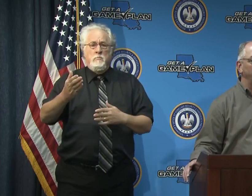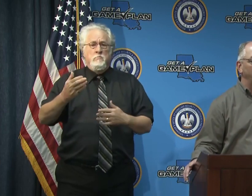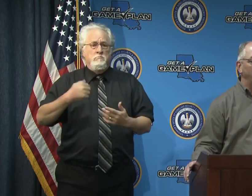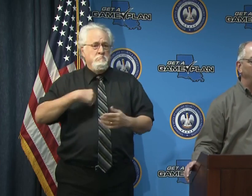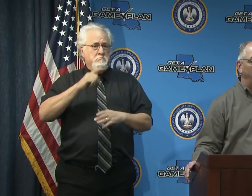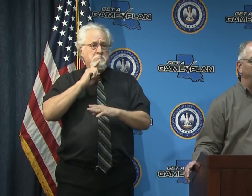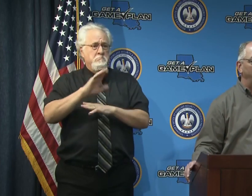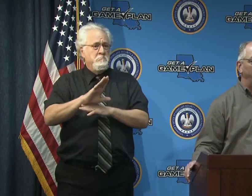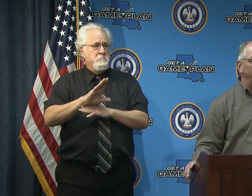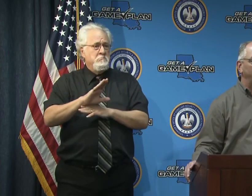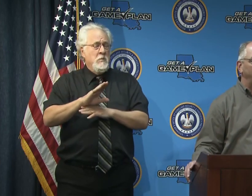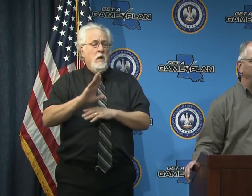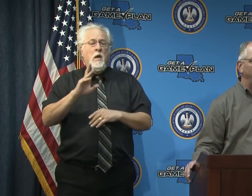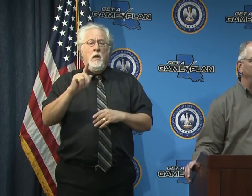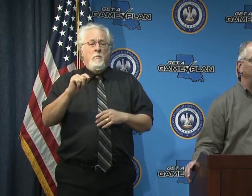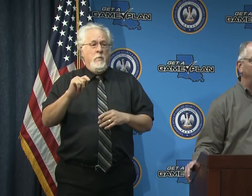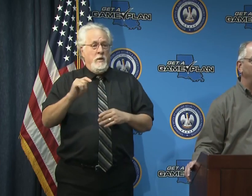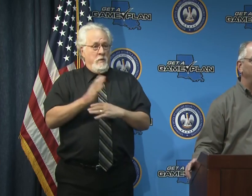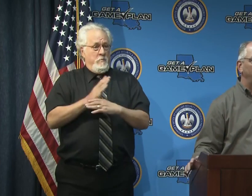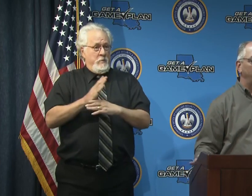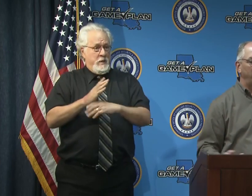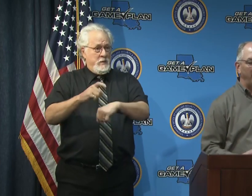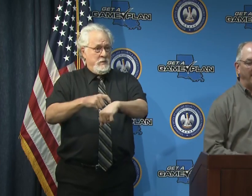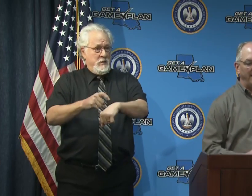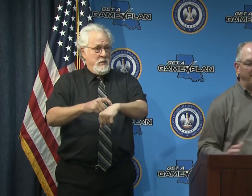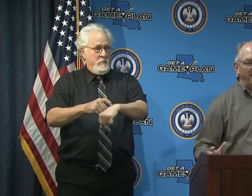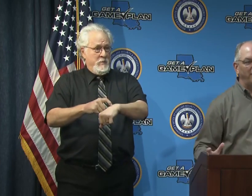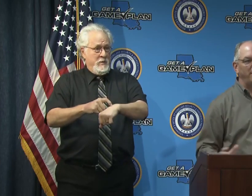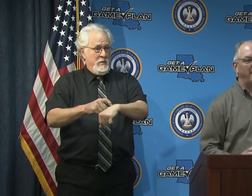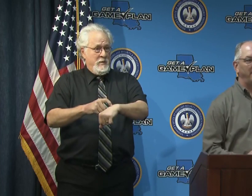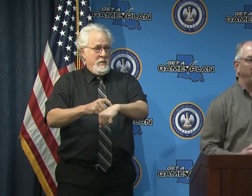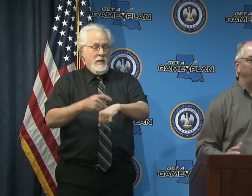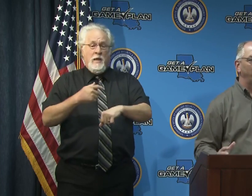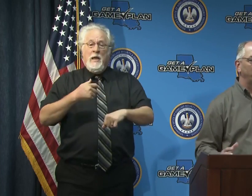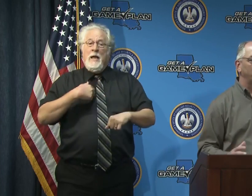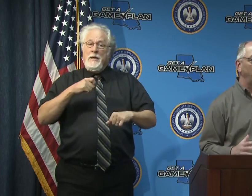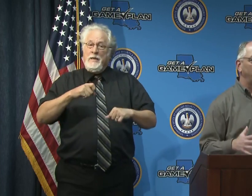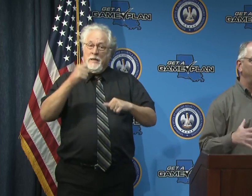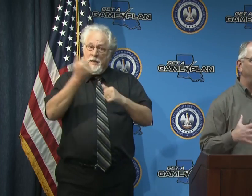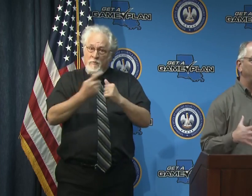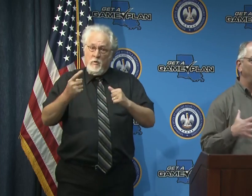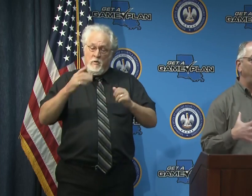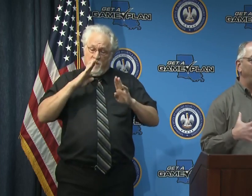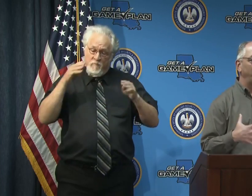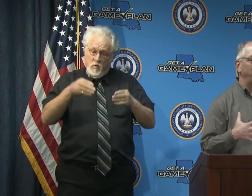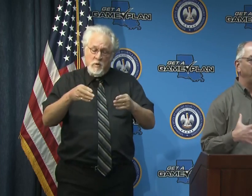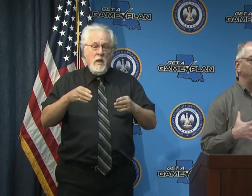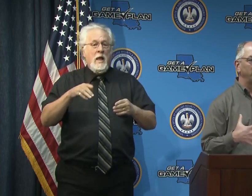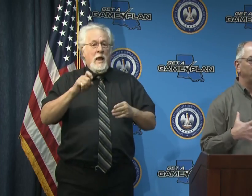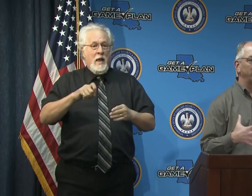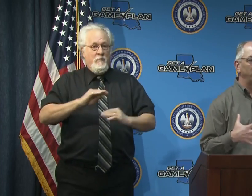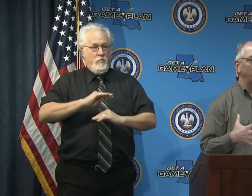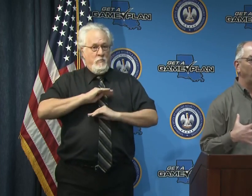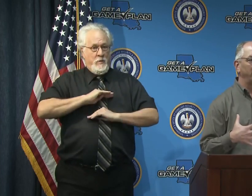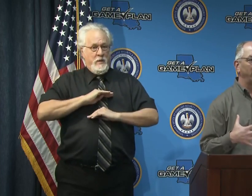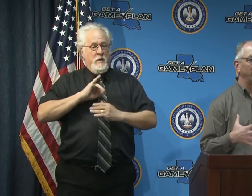assure you um but in the meantime i need everybody to be focused on the fact that we have to meet those threshold criteria